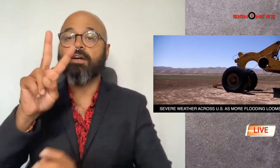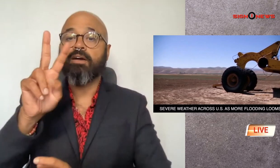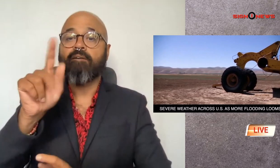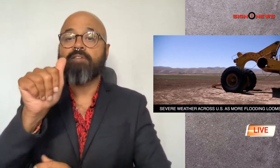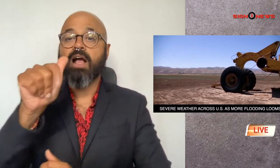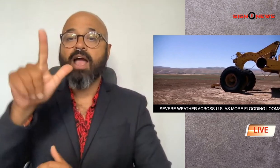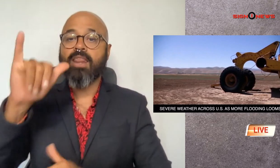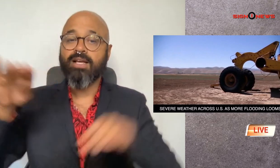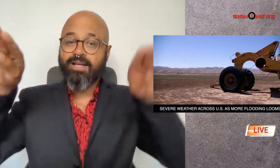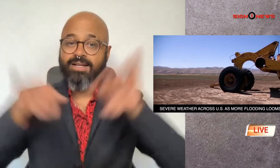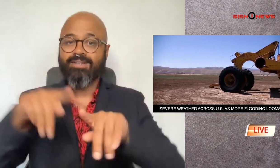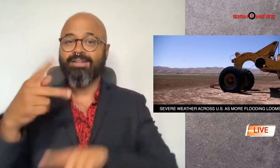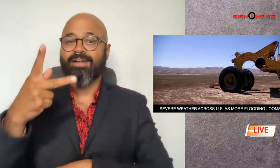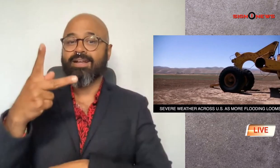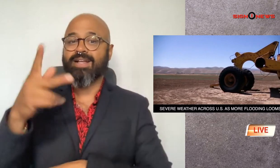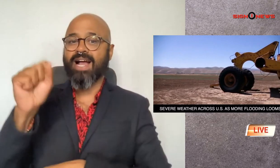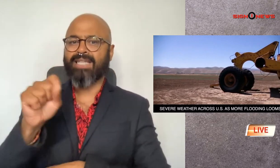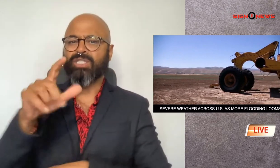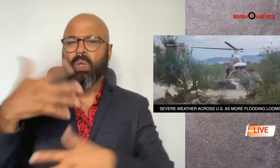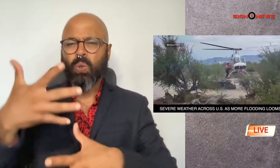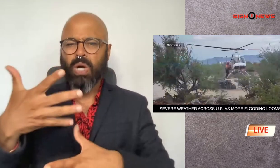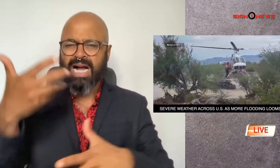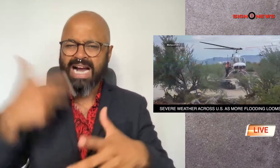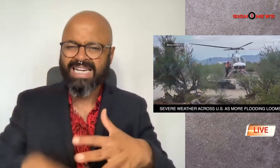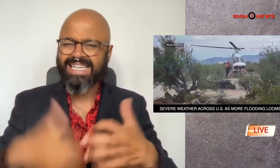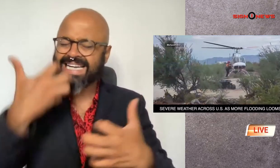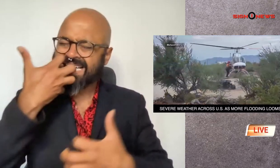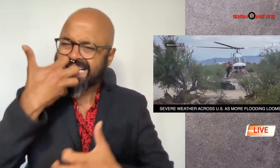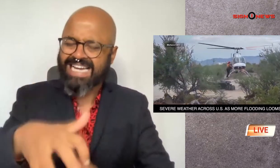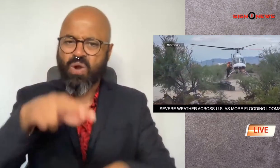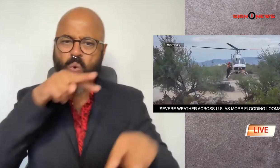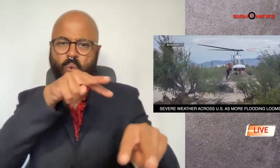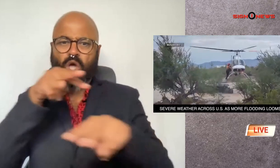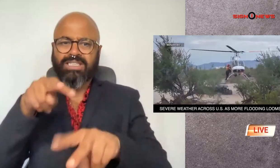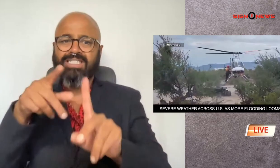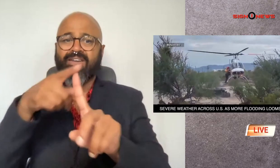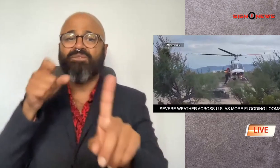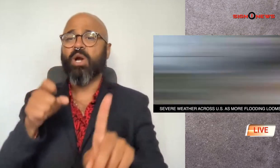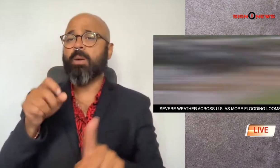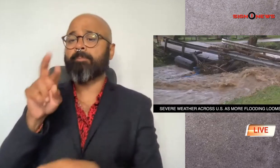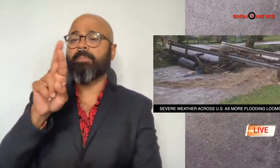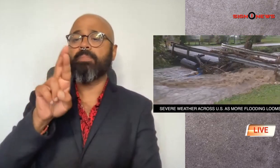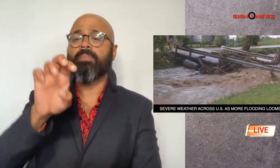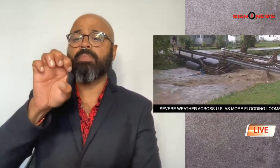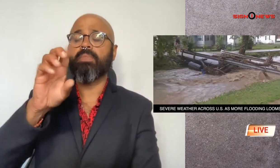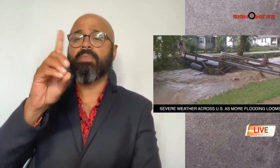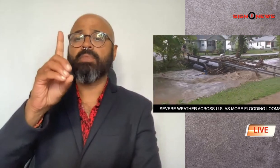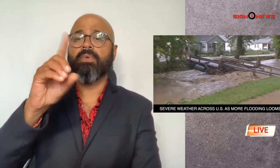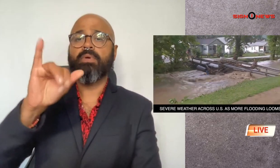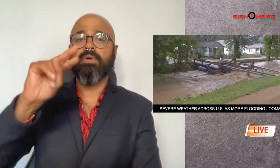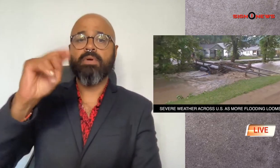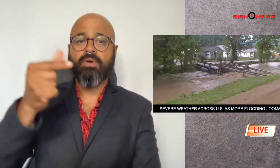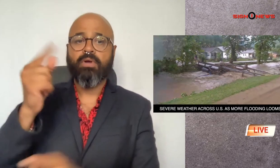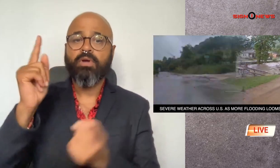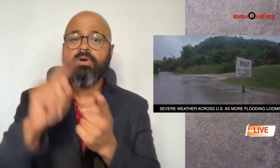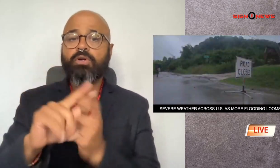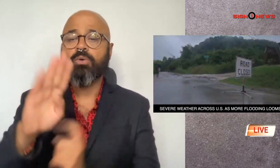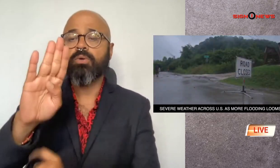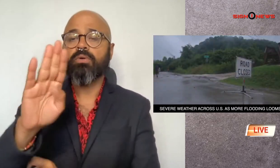the state's Central Valley is under excessive heat watches from Redding to